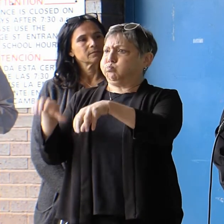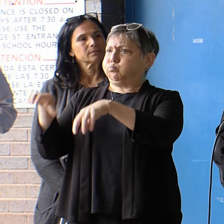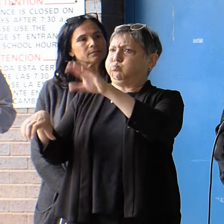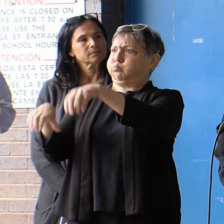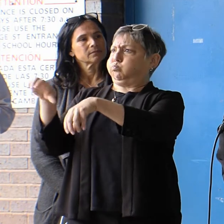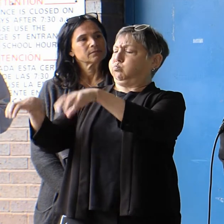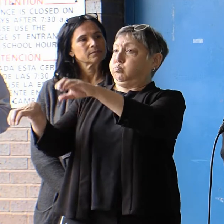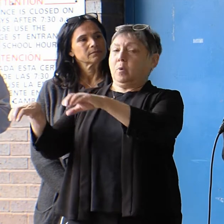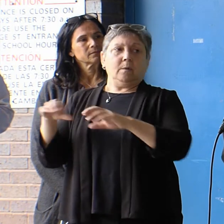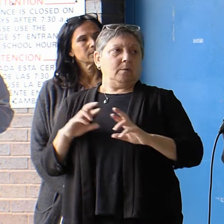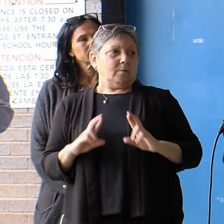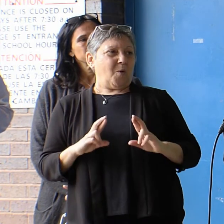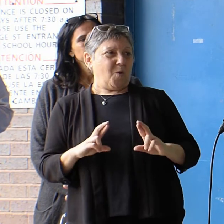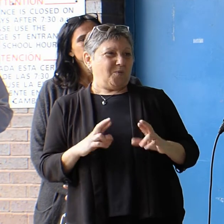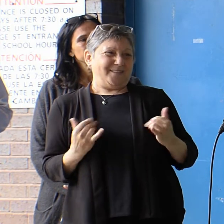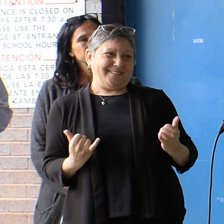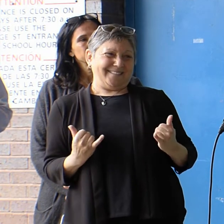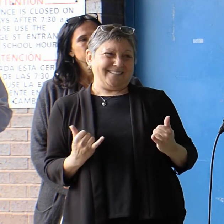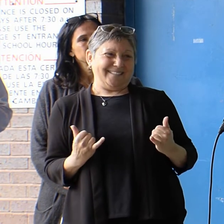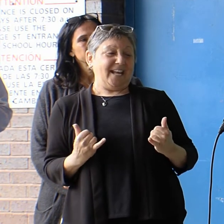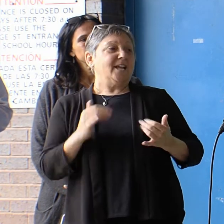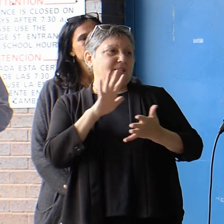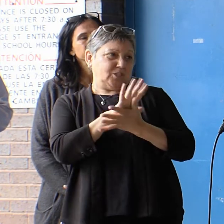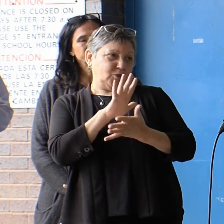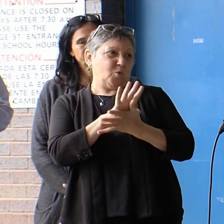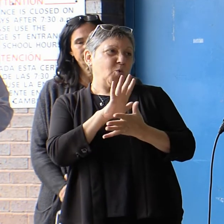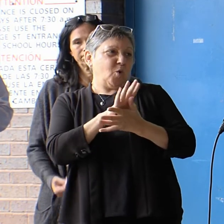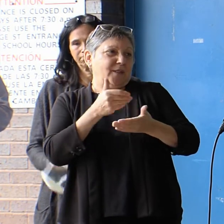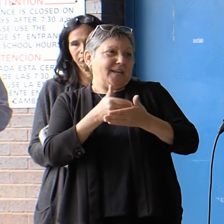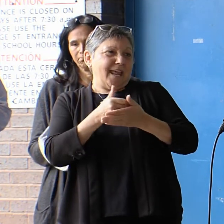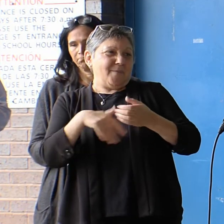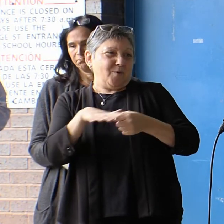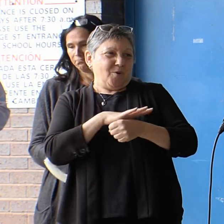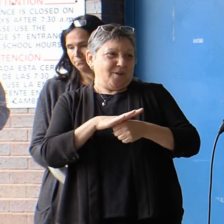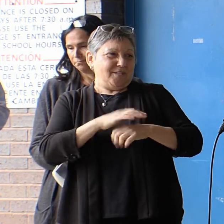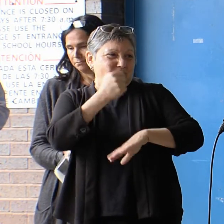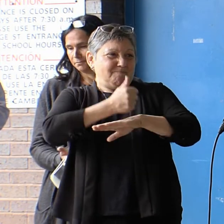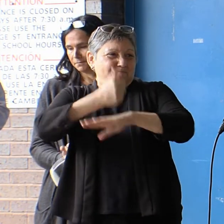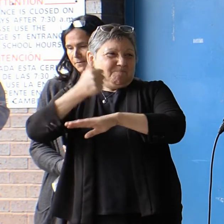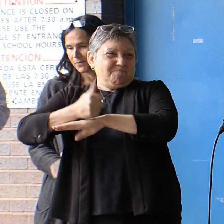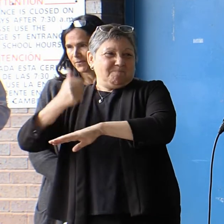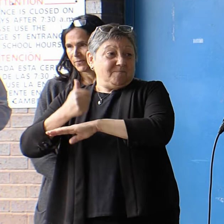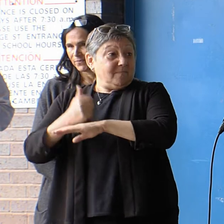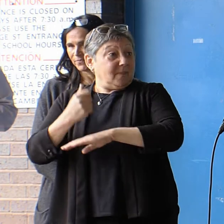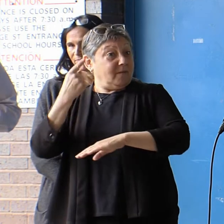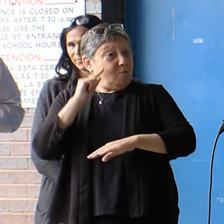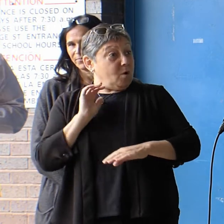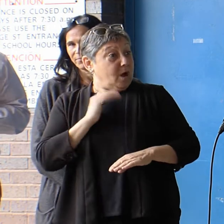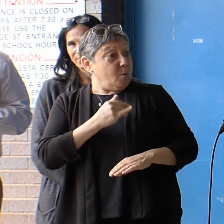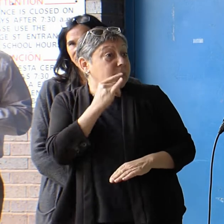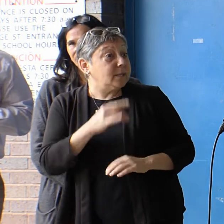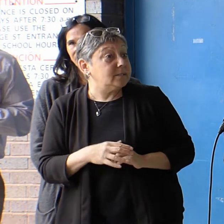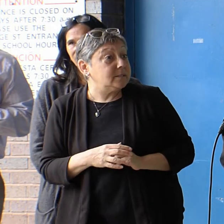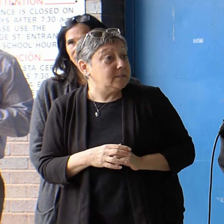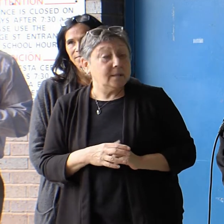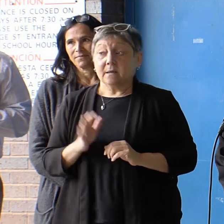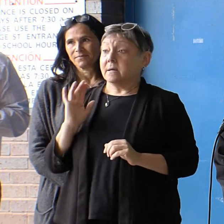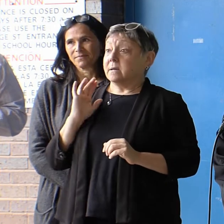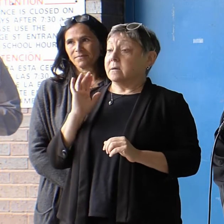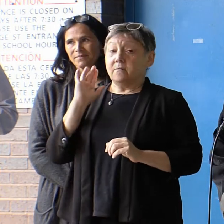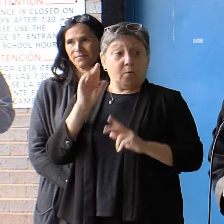we will see bursting with new buildings our neighborhoods. For whom? For our kids, for our